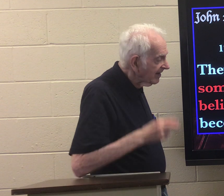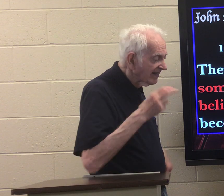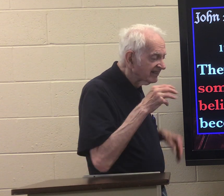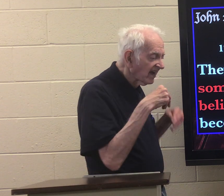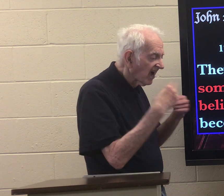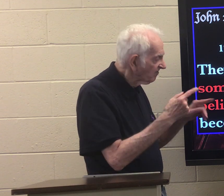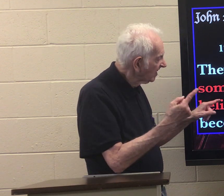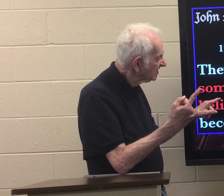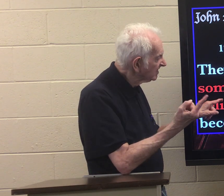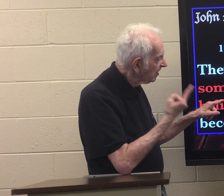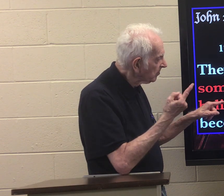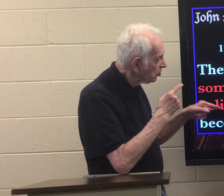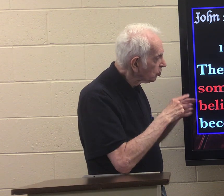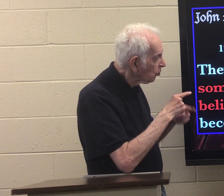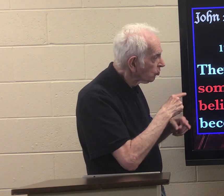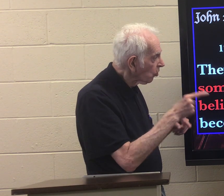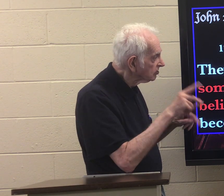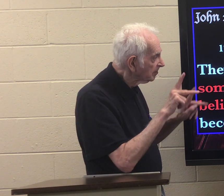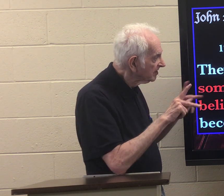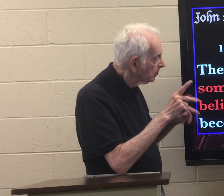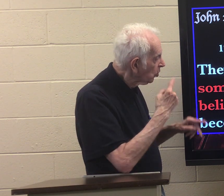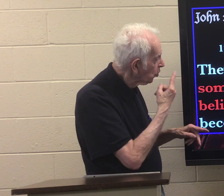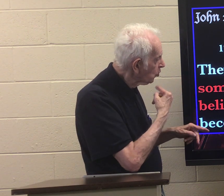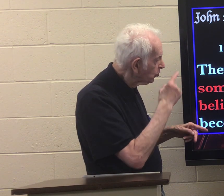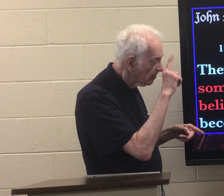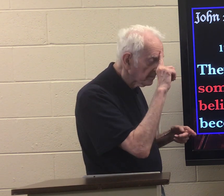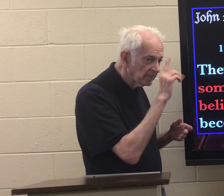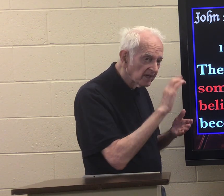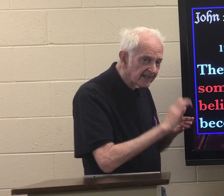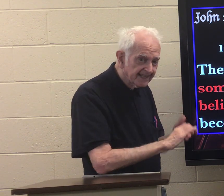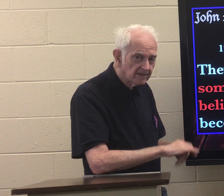he gave something to those people who believed